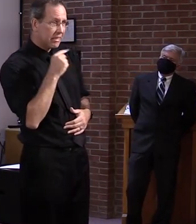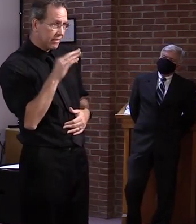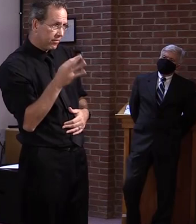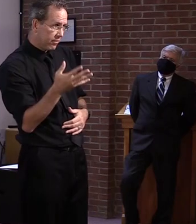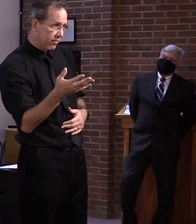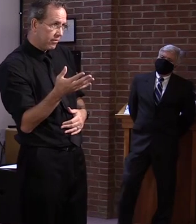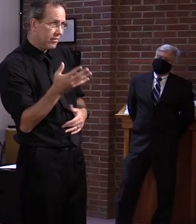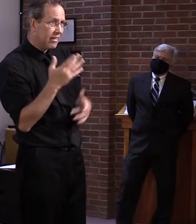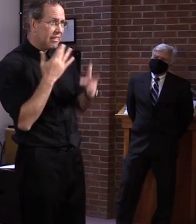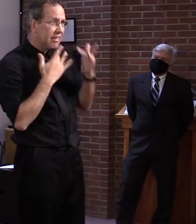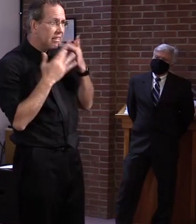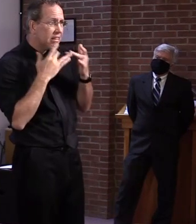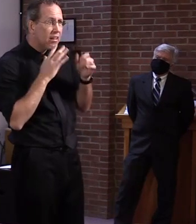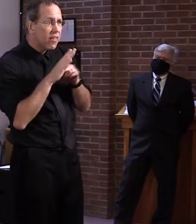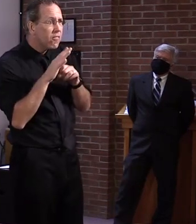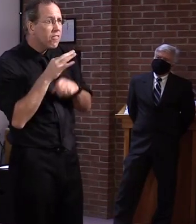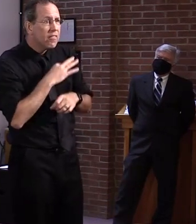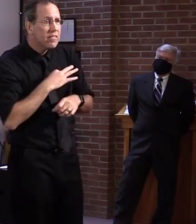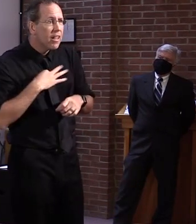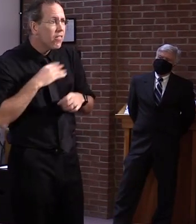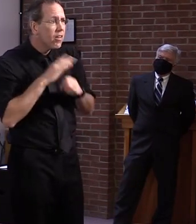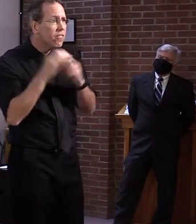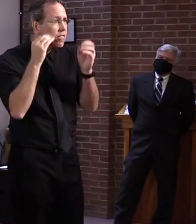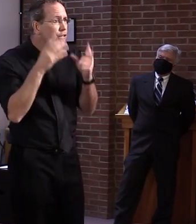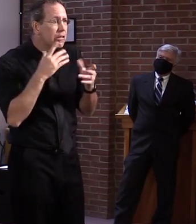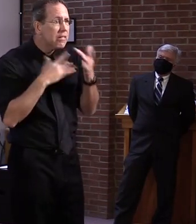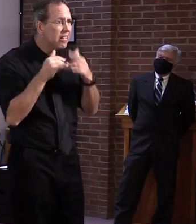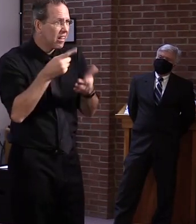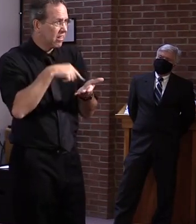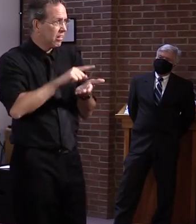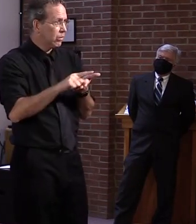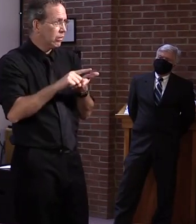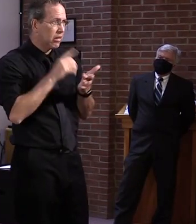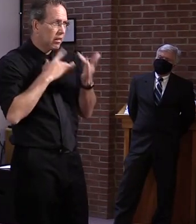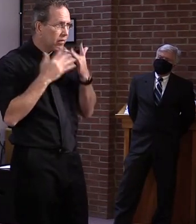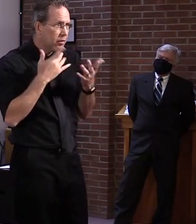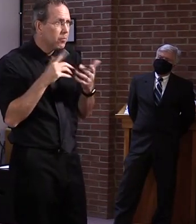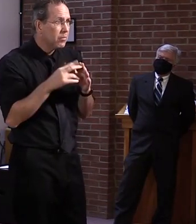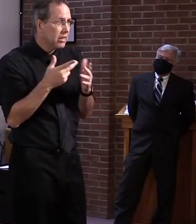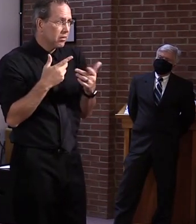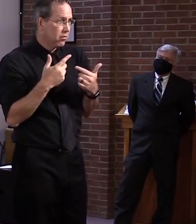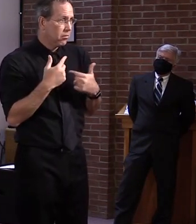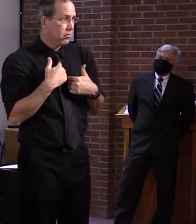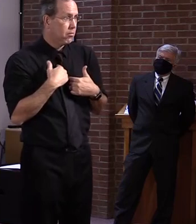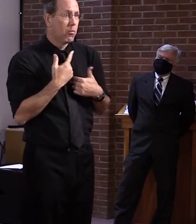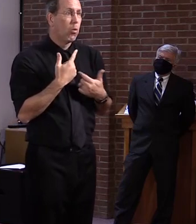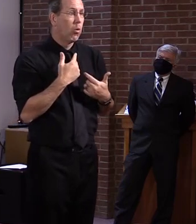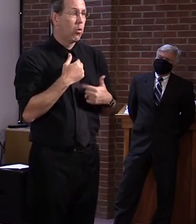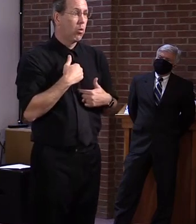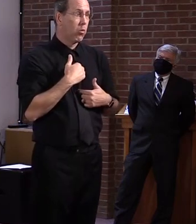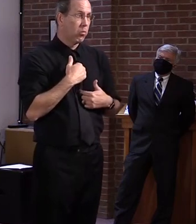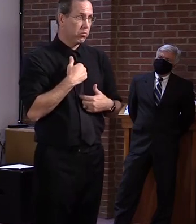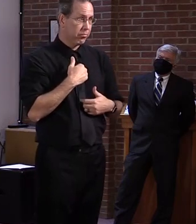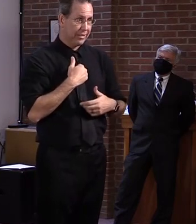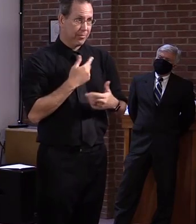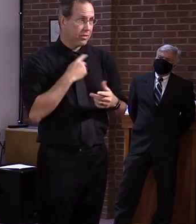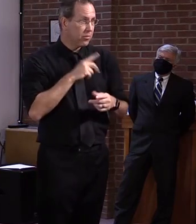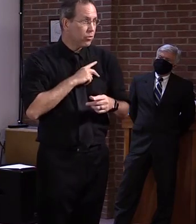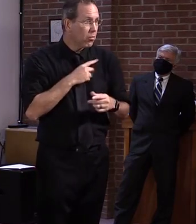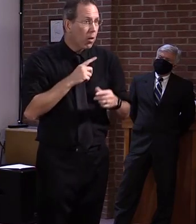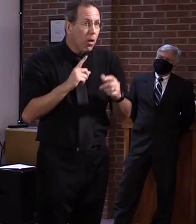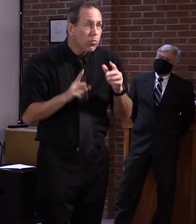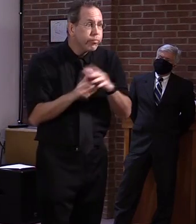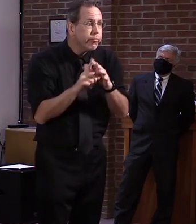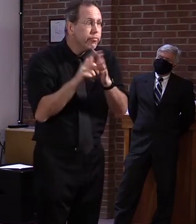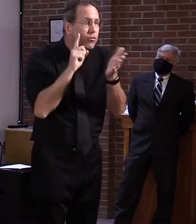of command, if you will. So I talk on a daily basis with superintendents and we have a weekly statewide call. So we'll be very, uh, very aware of those